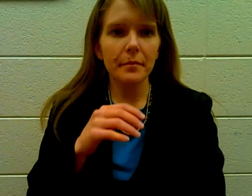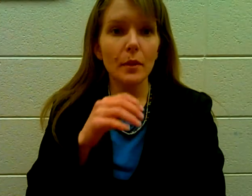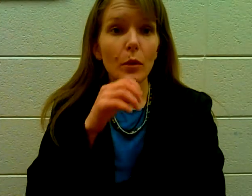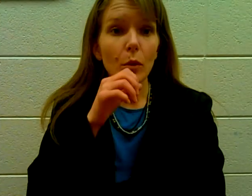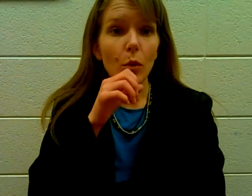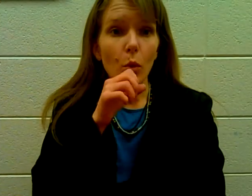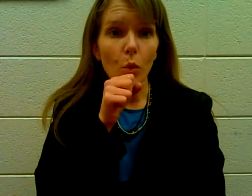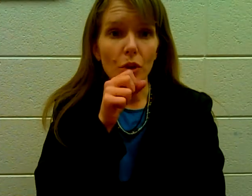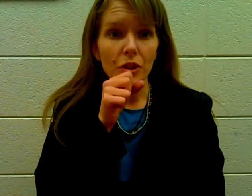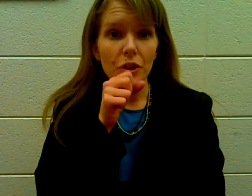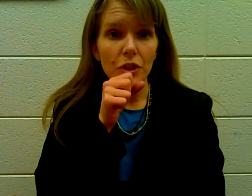Orange.